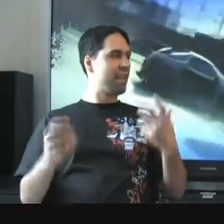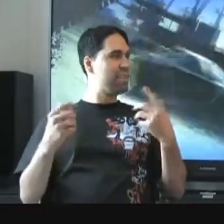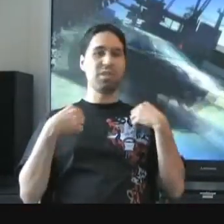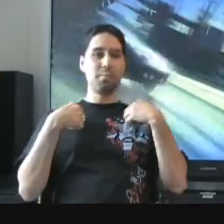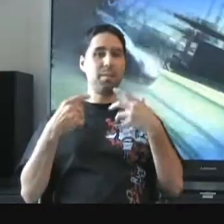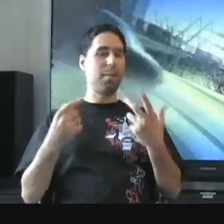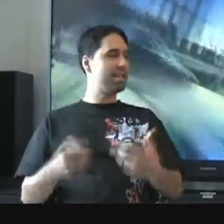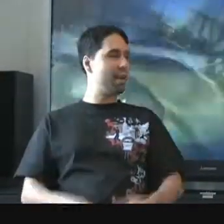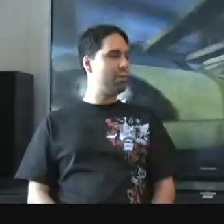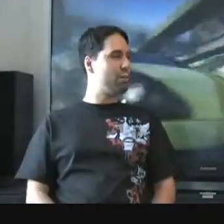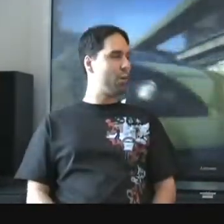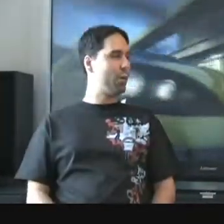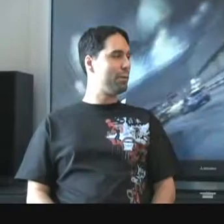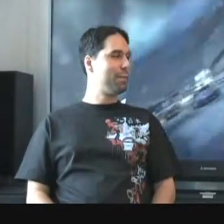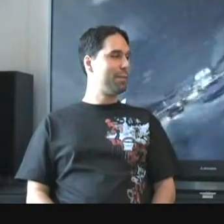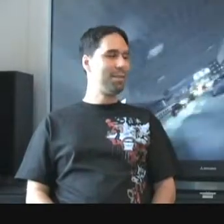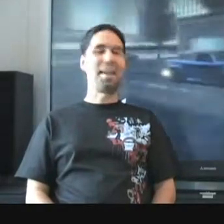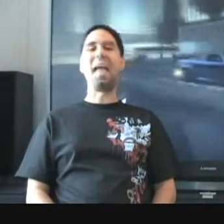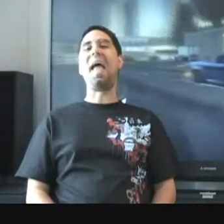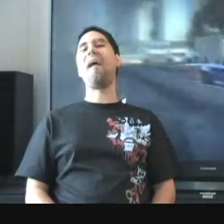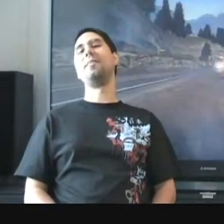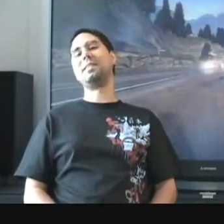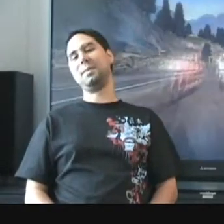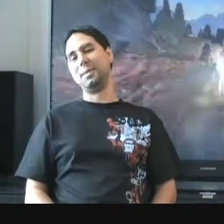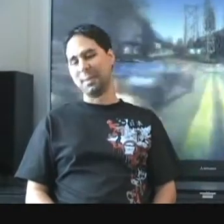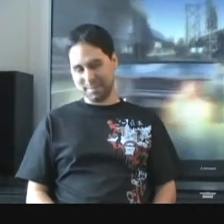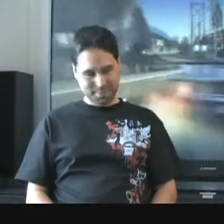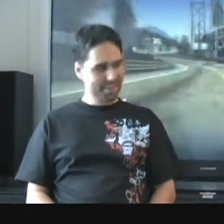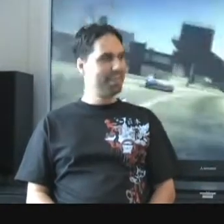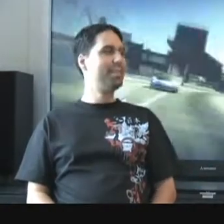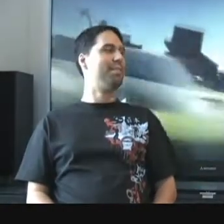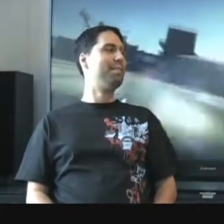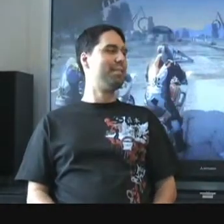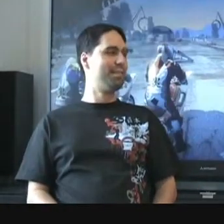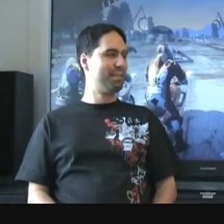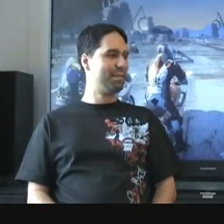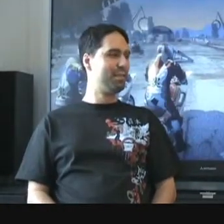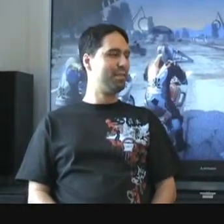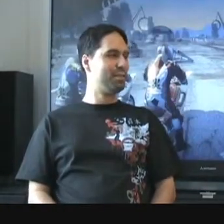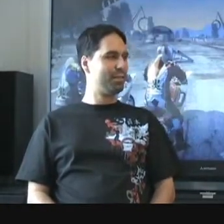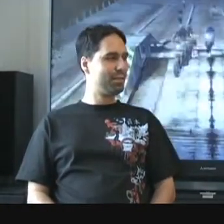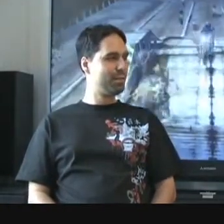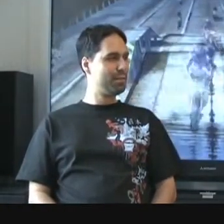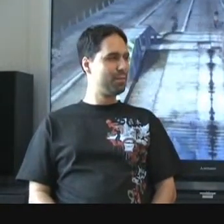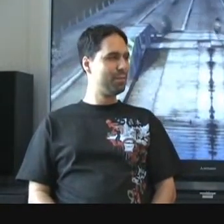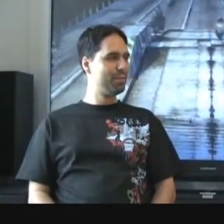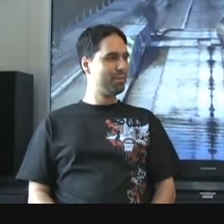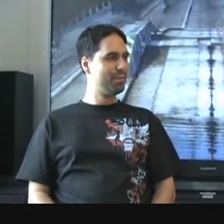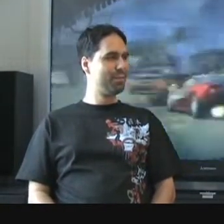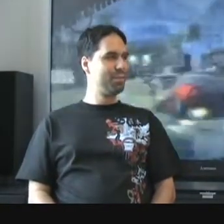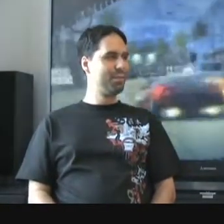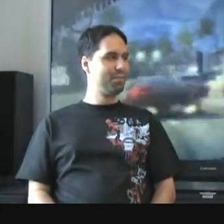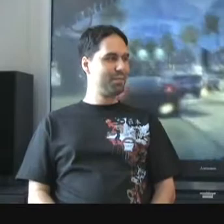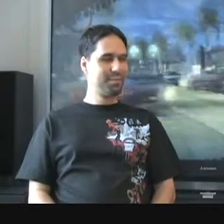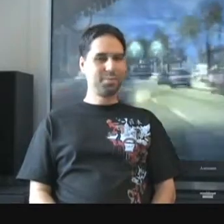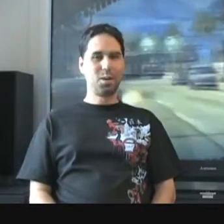That's it, just me by myself, or? Everybody has to go do has to go do it. Yeah. Now most of, there are a few timed ones too, and those get a little bit tricky.